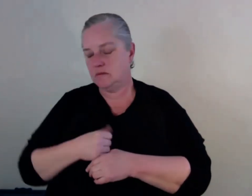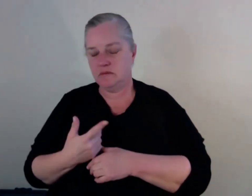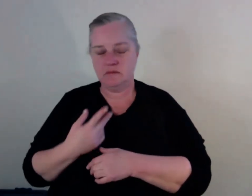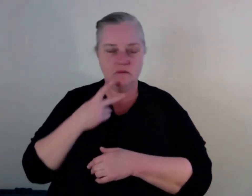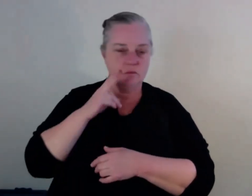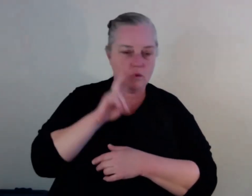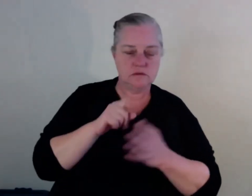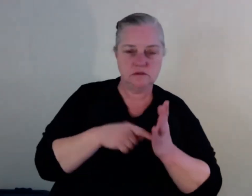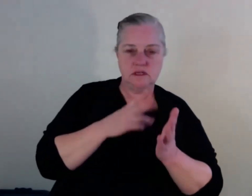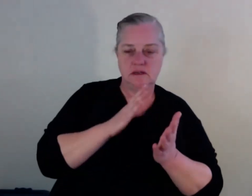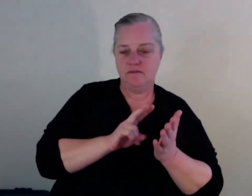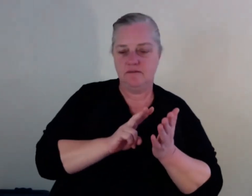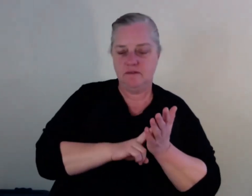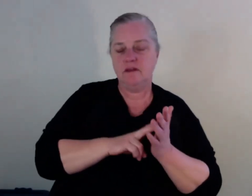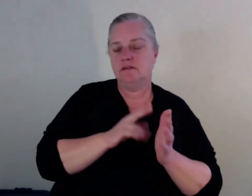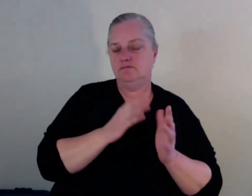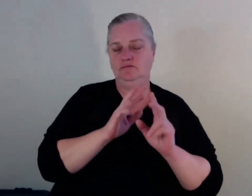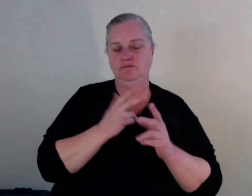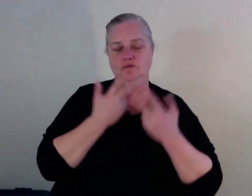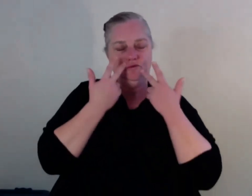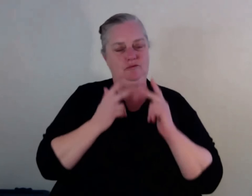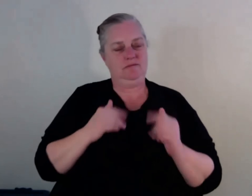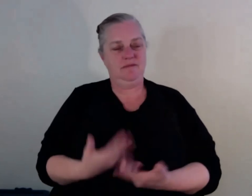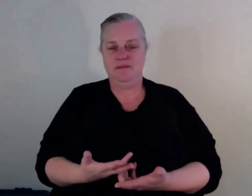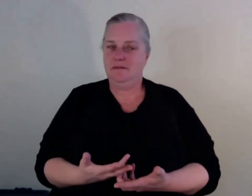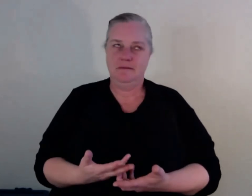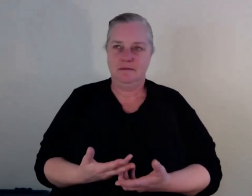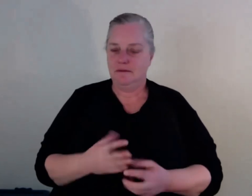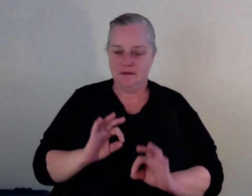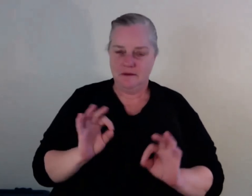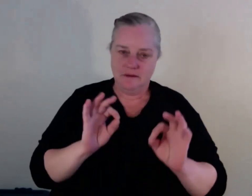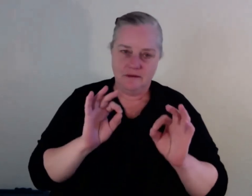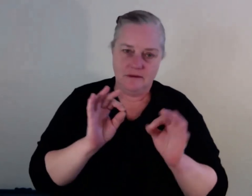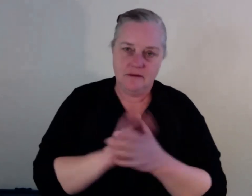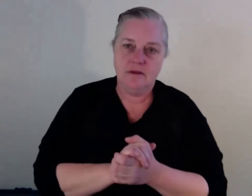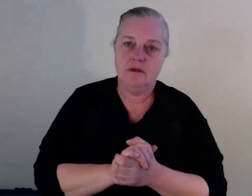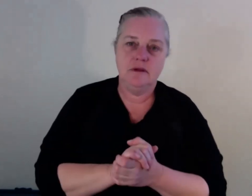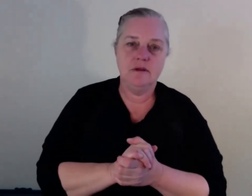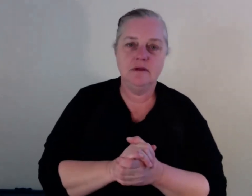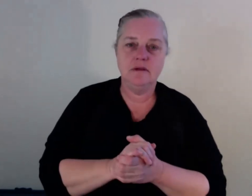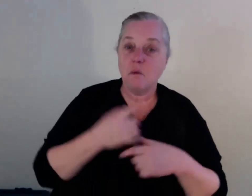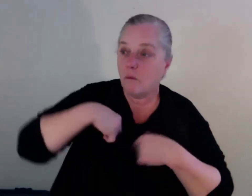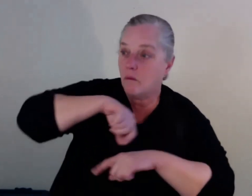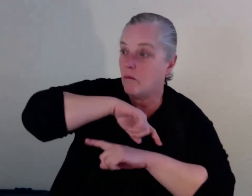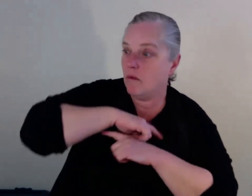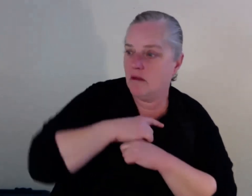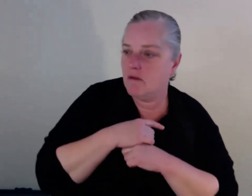stuff. know, like not all of us are the drug users sneaking around in the back lanes and, you know, stealing handbags and purses